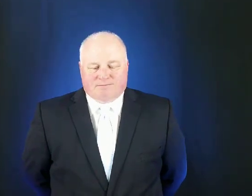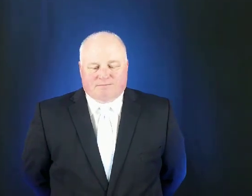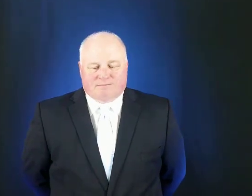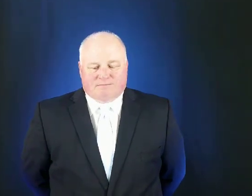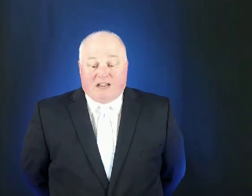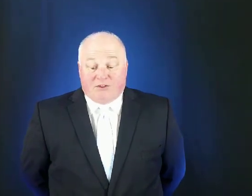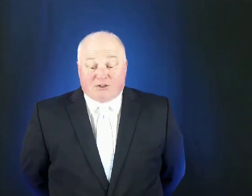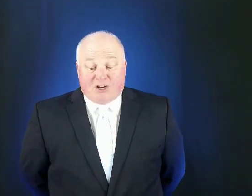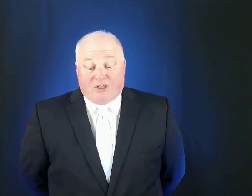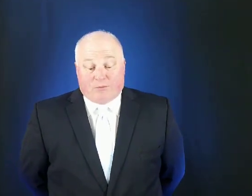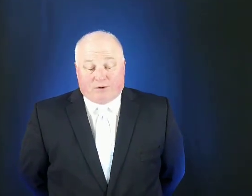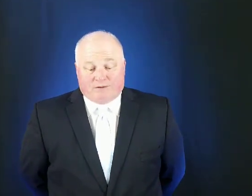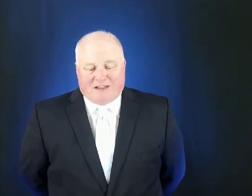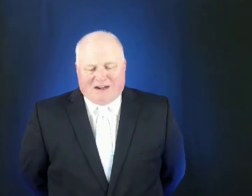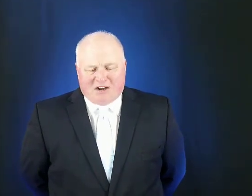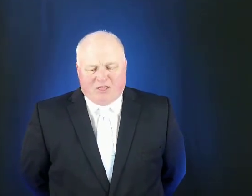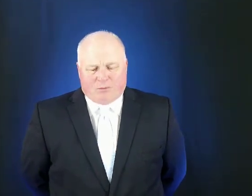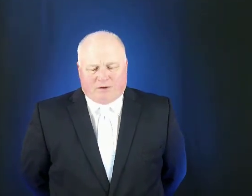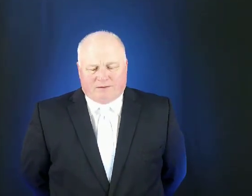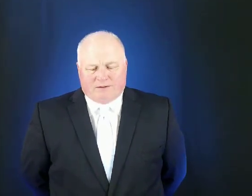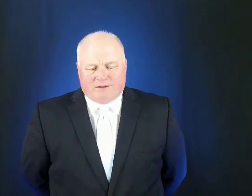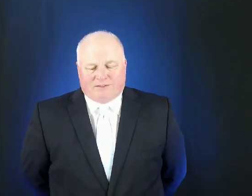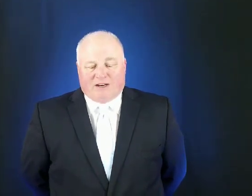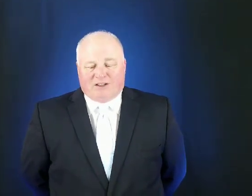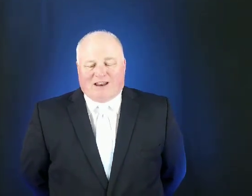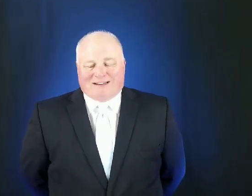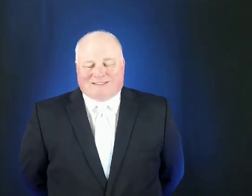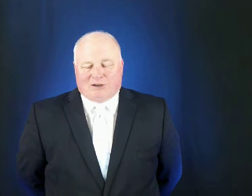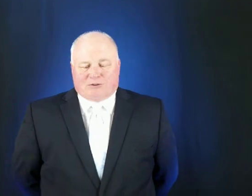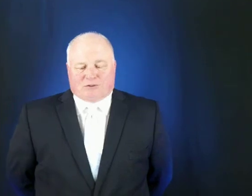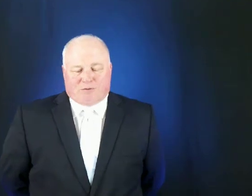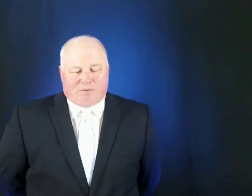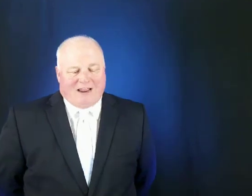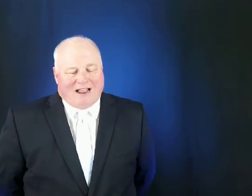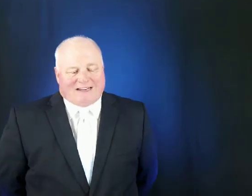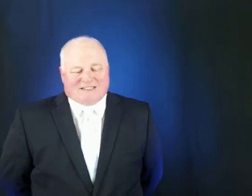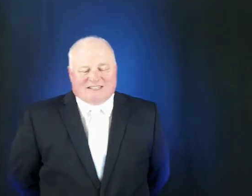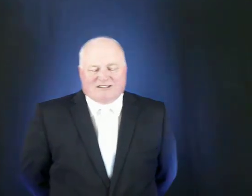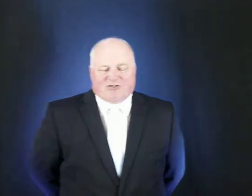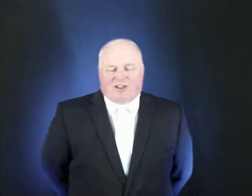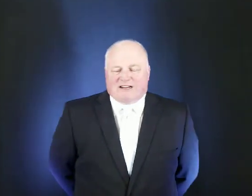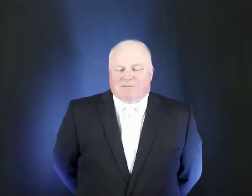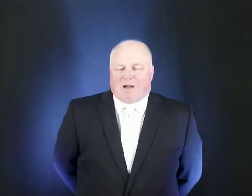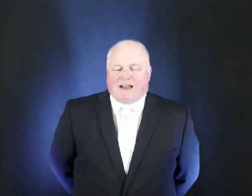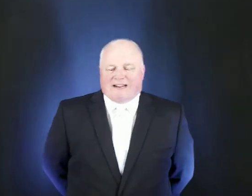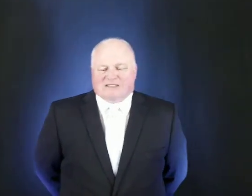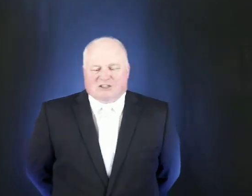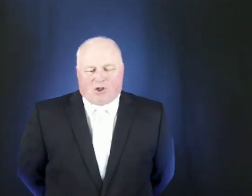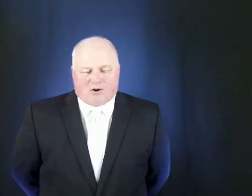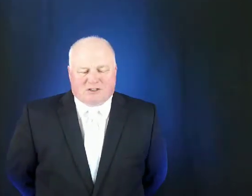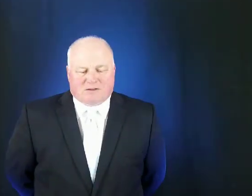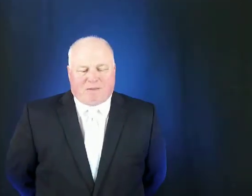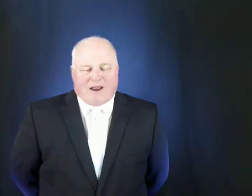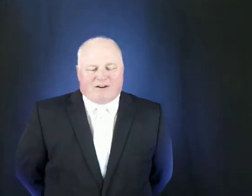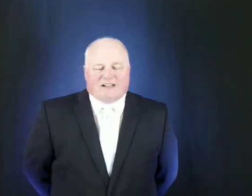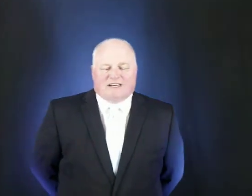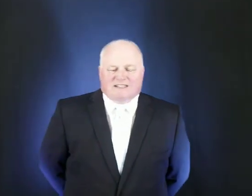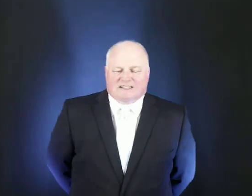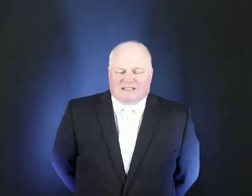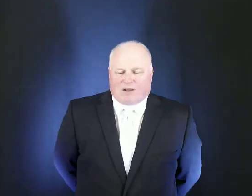now there's another one and another one they look like tentacles to me I can see the thing's body it's as large as a bear and it glistens like